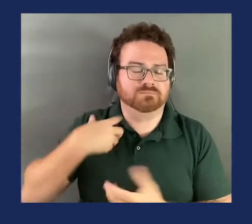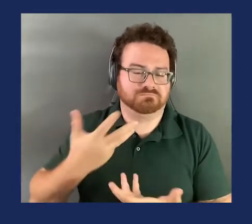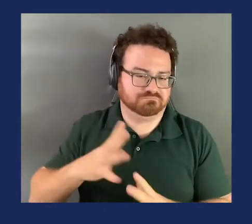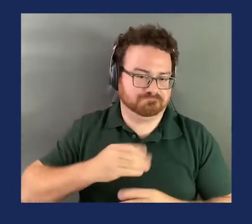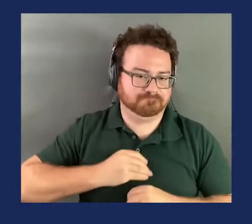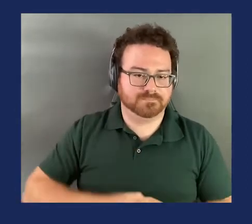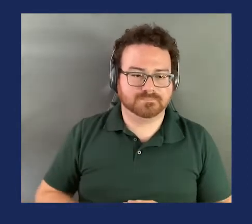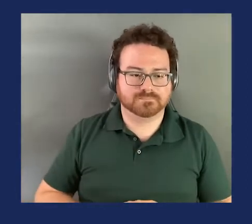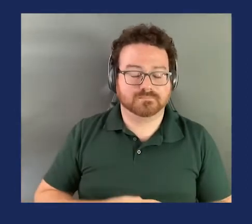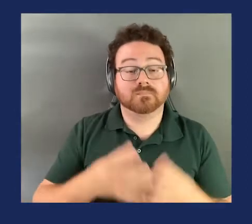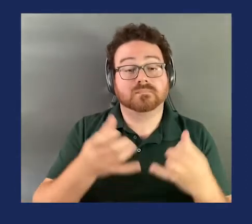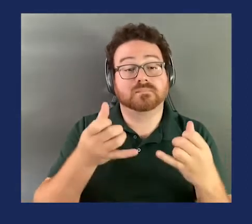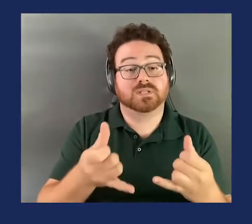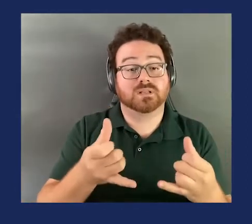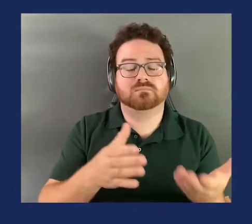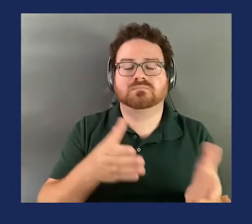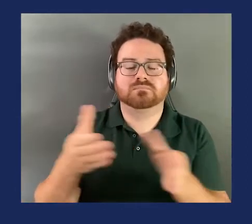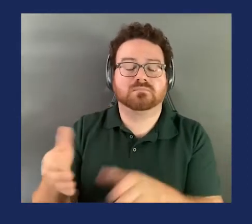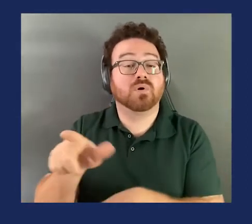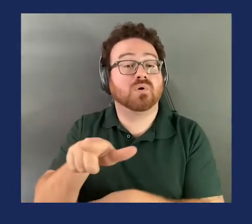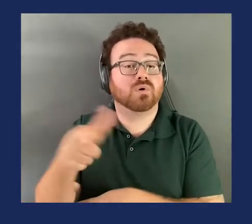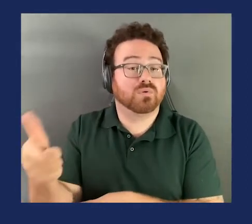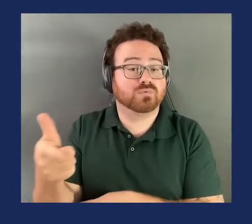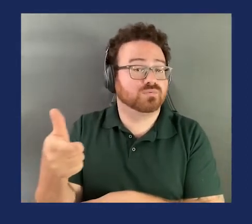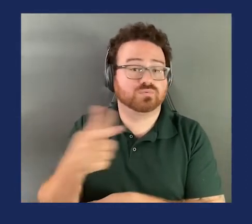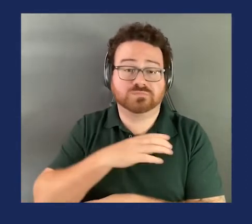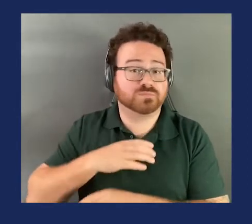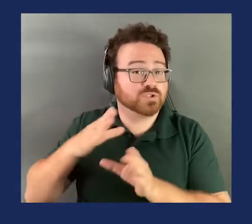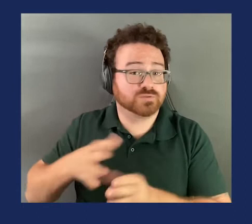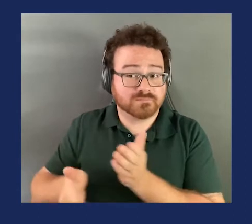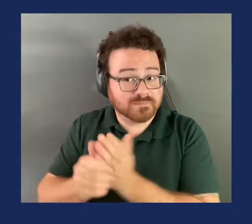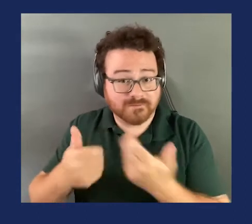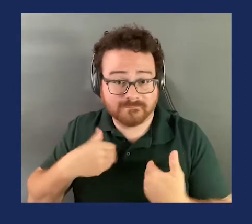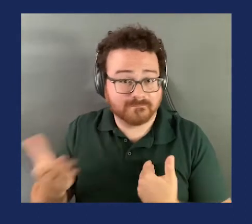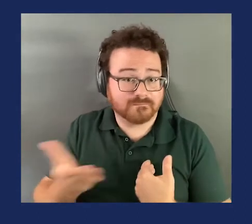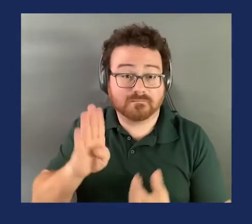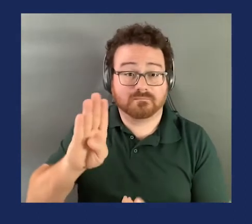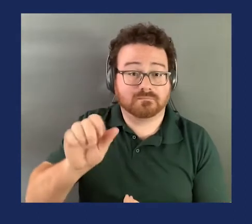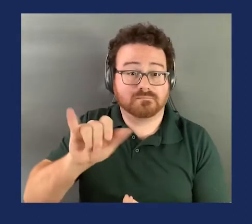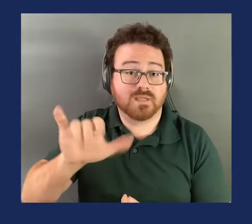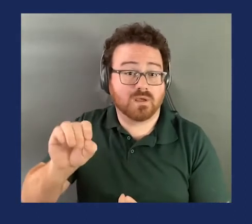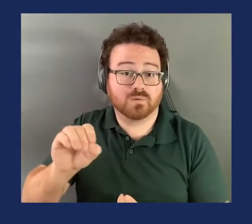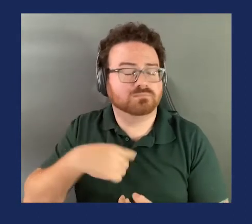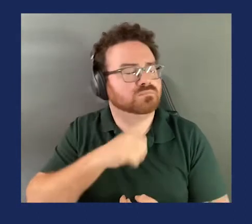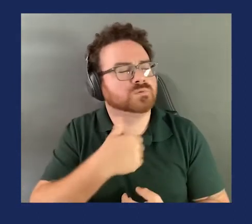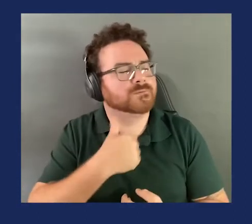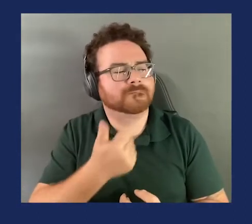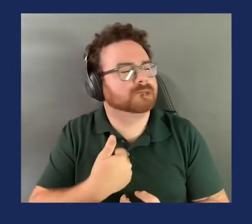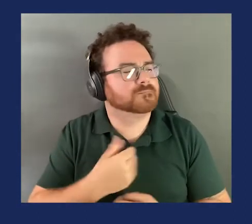Turning to other commissioner amendments. Commissioner Bianco, did you have any amendments? I do not. Thank you.